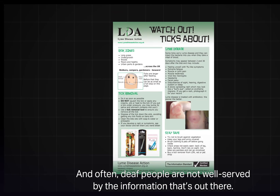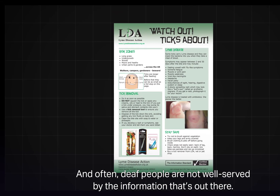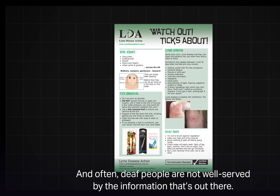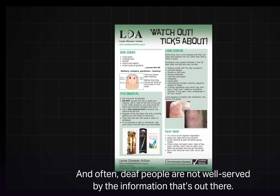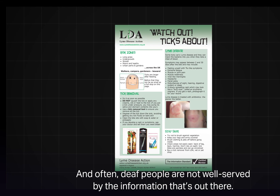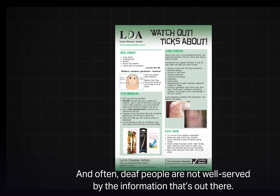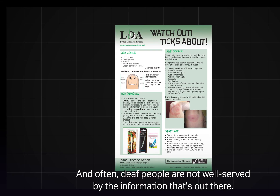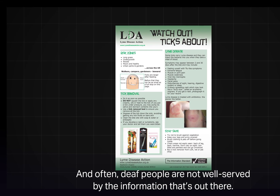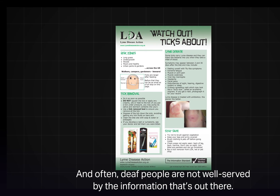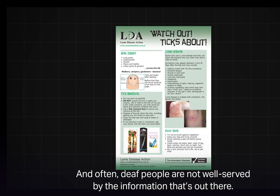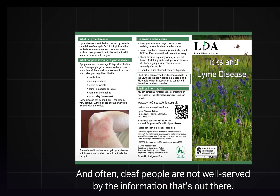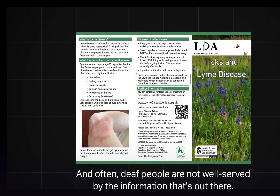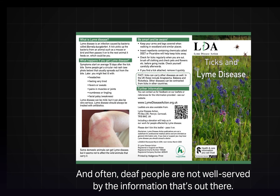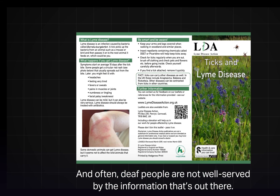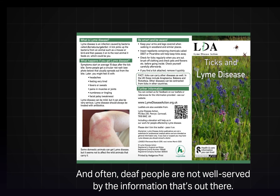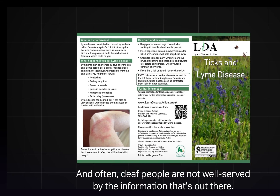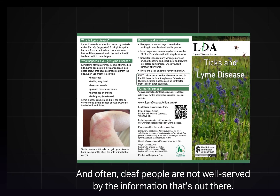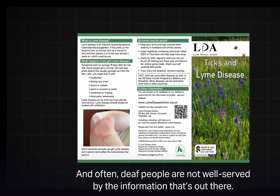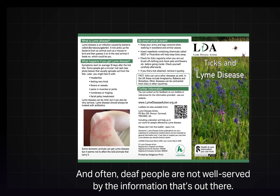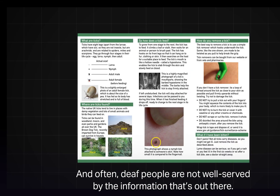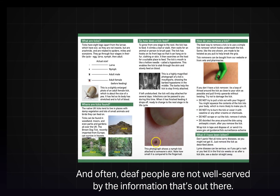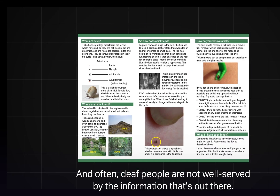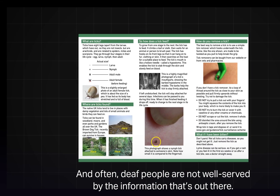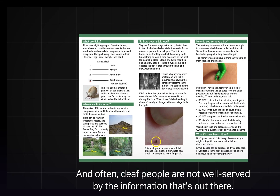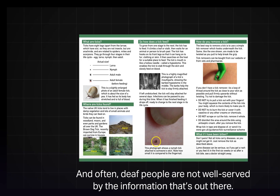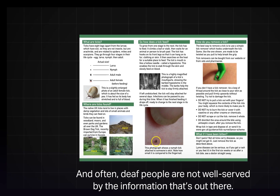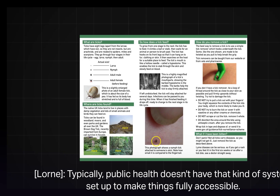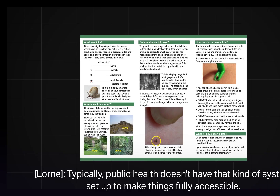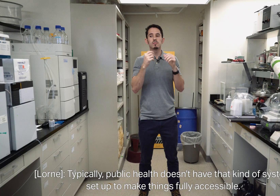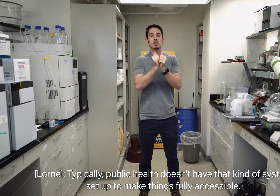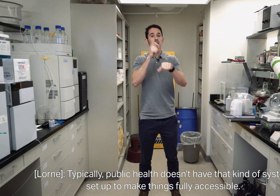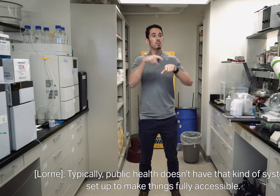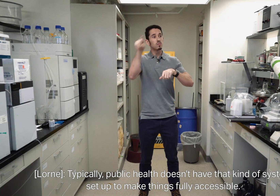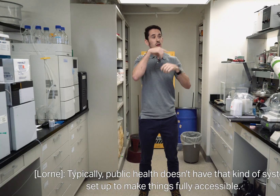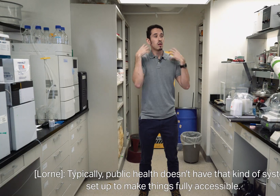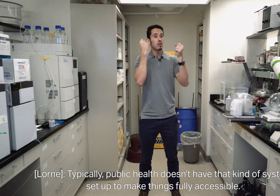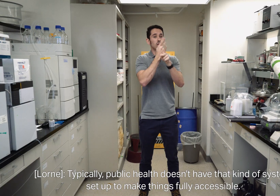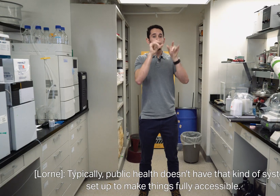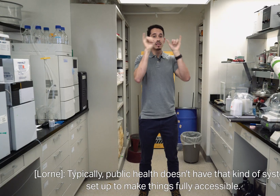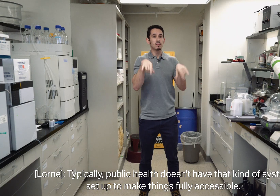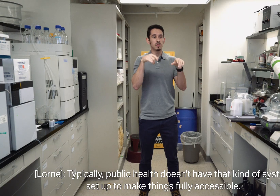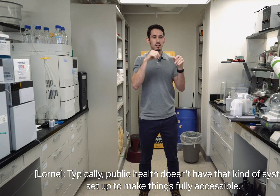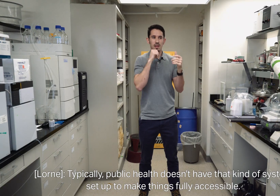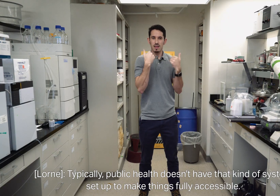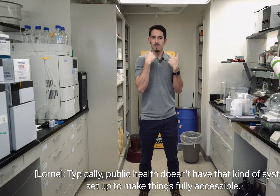often, deaf people are not well served by the information that's out there. Typically, public health doesn't have that kind of